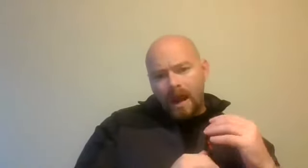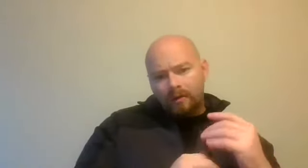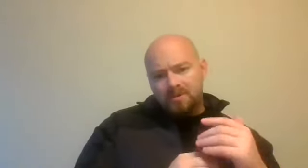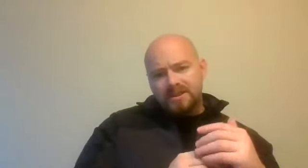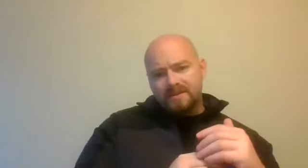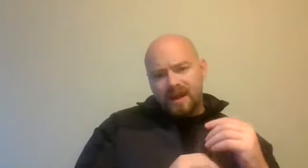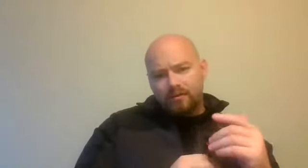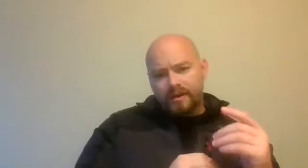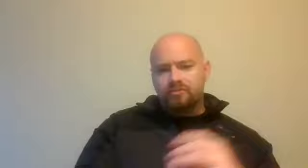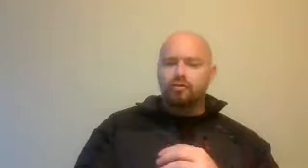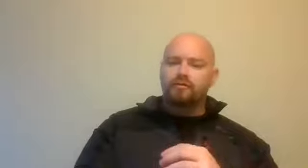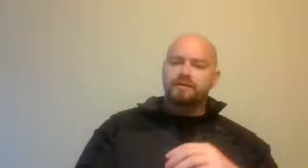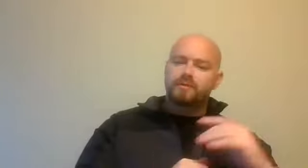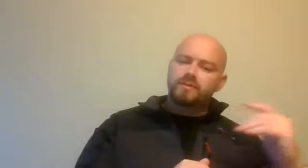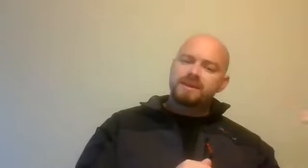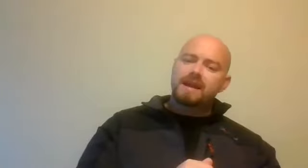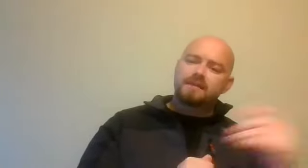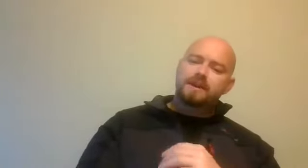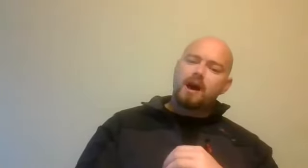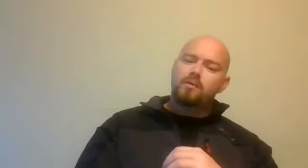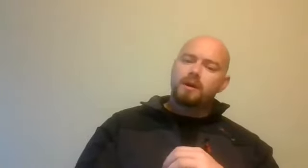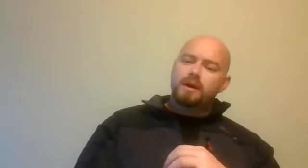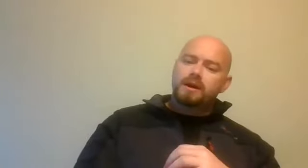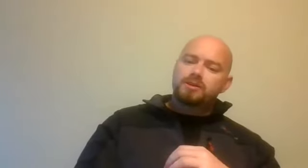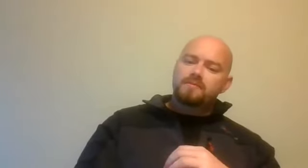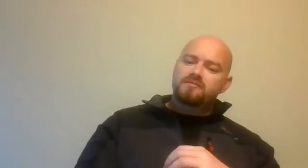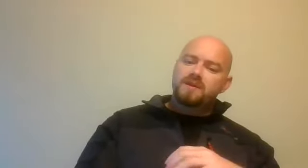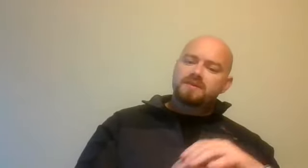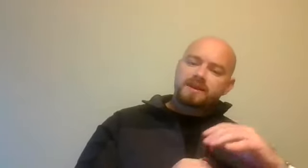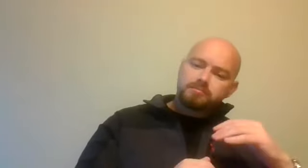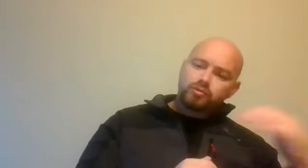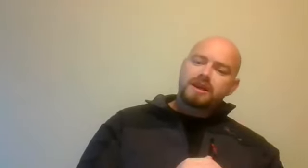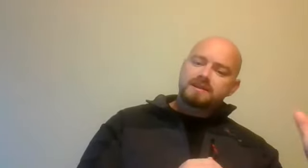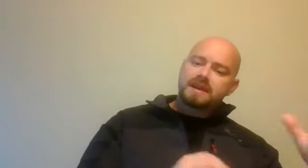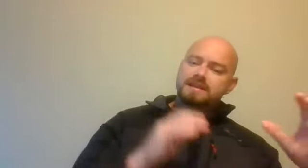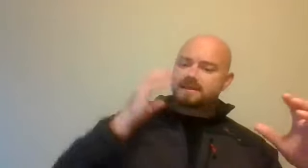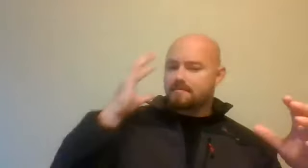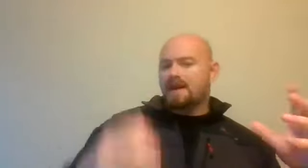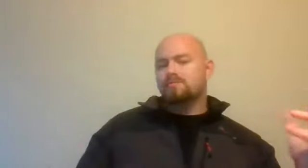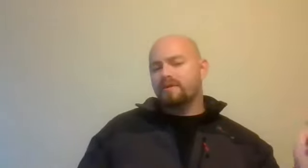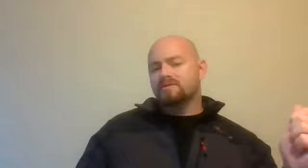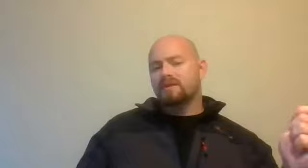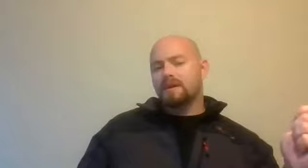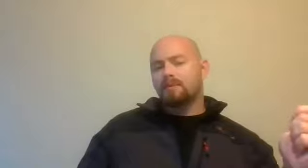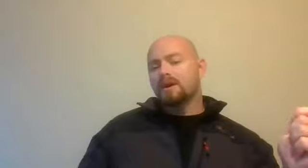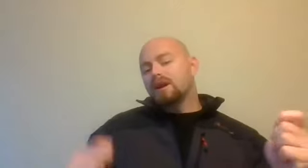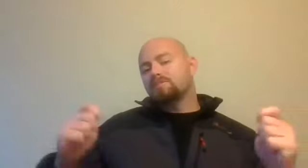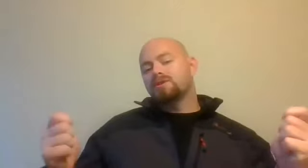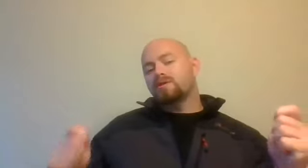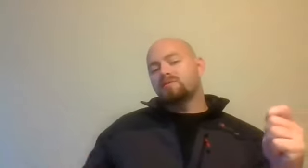How they perceive it is how they're in control of it. And we see that a little bit now in terms of people starting to protest against things and aspirating and stuff like that. But I suppose I always